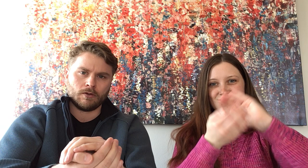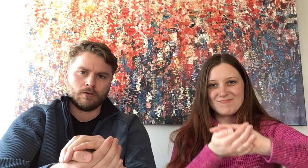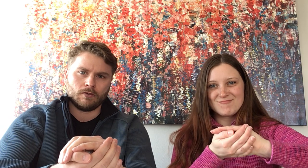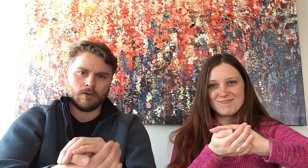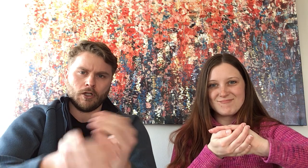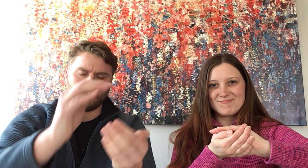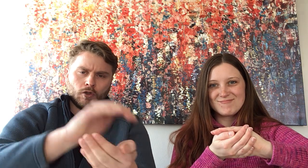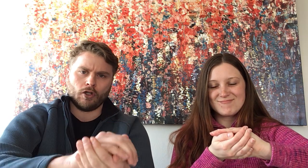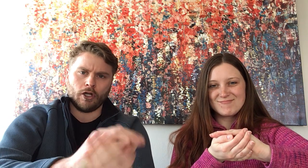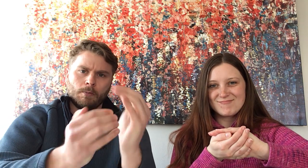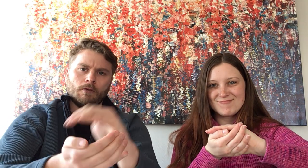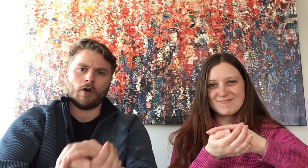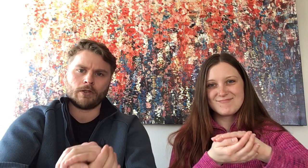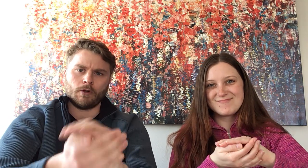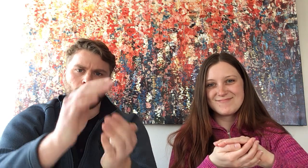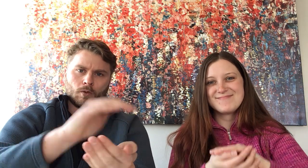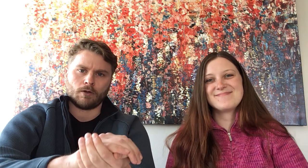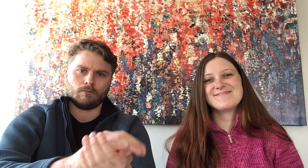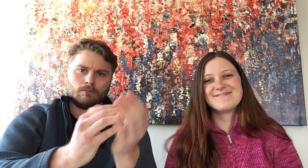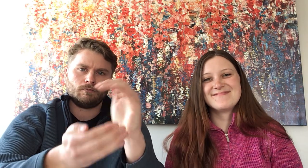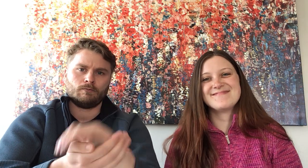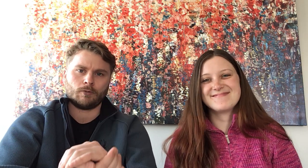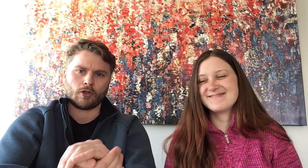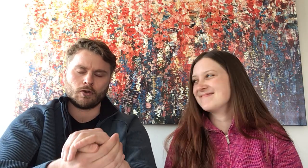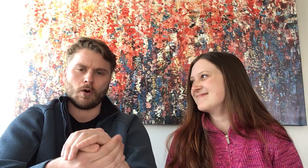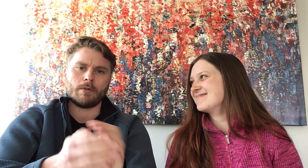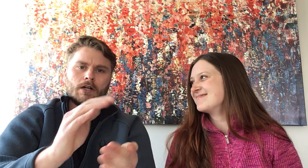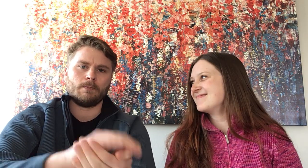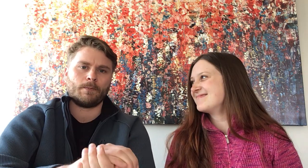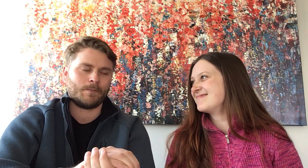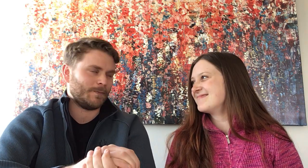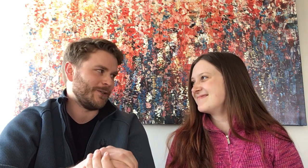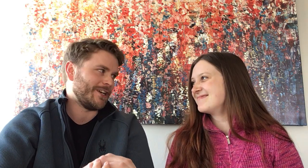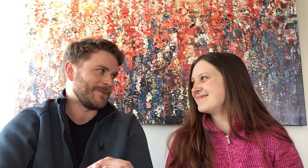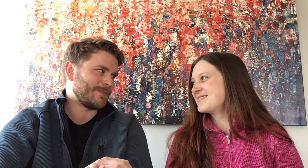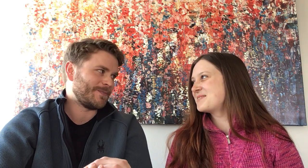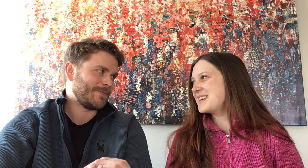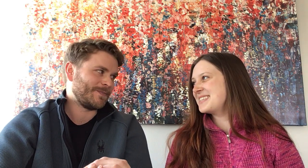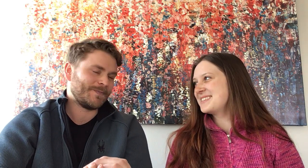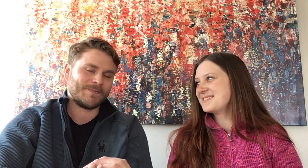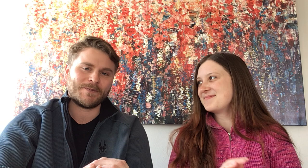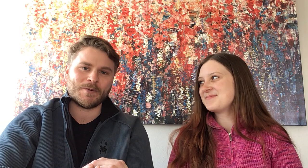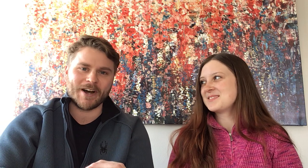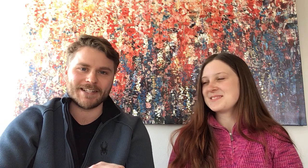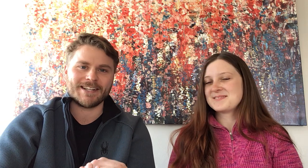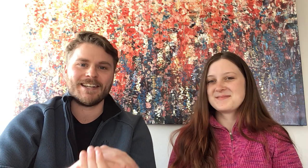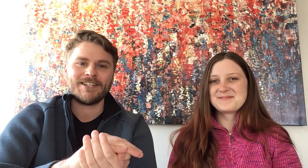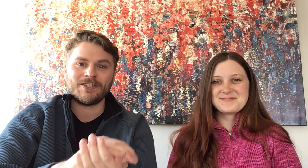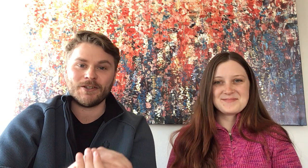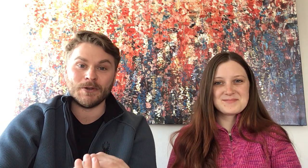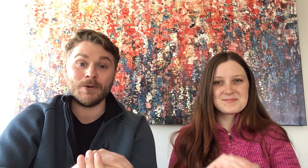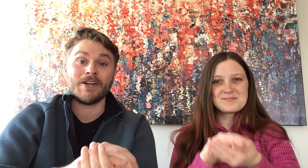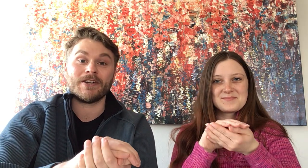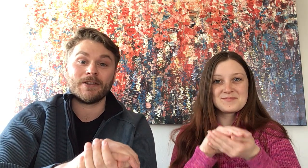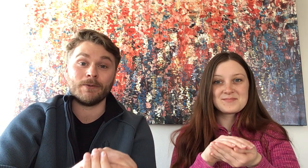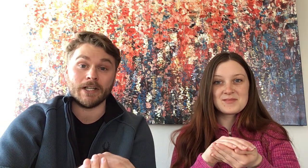And use a deeper voice for this one. Because they're so big. You ready? Ready. One, two, three.